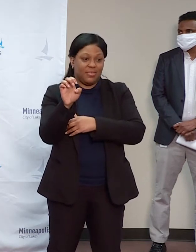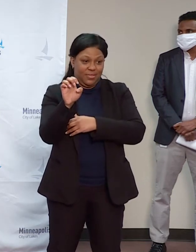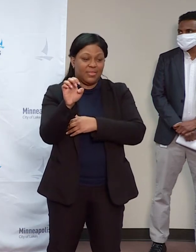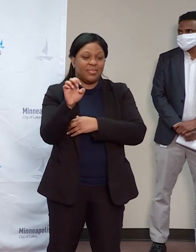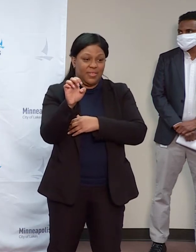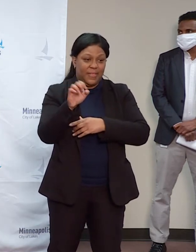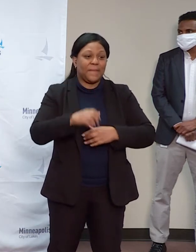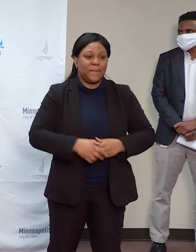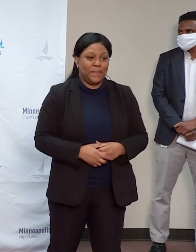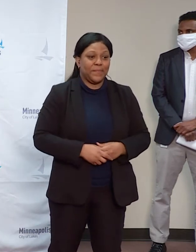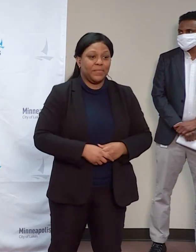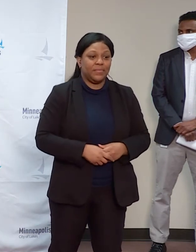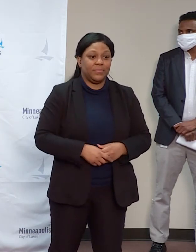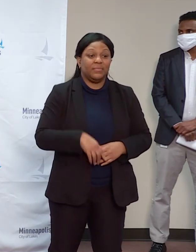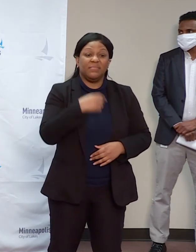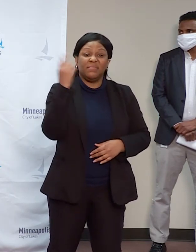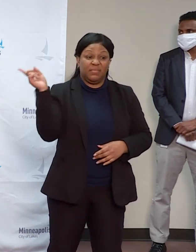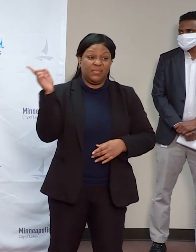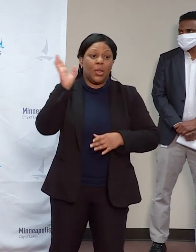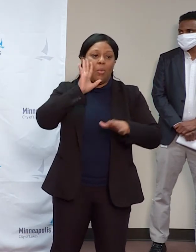access as well as any street closures.